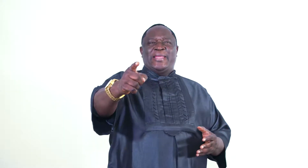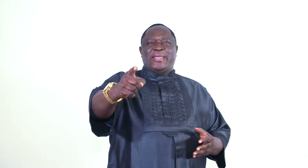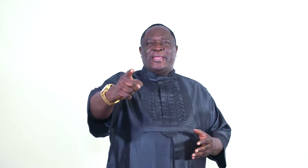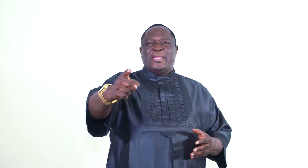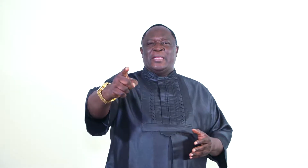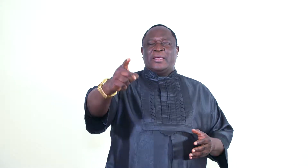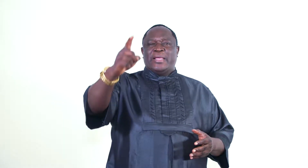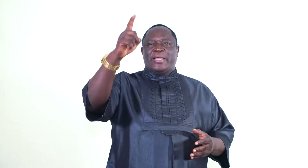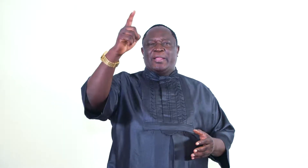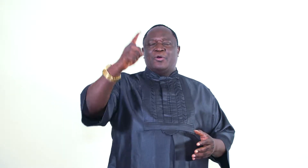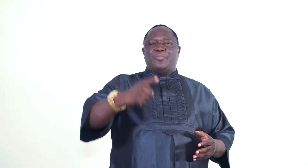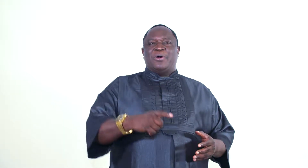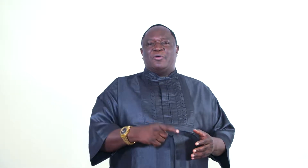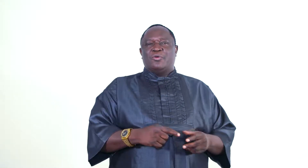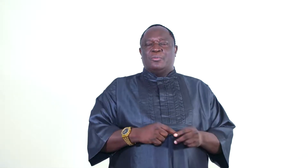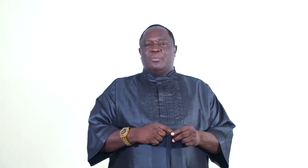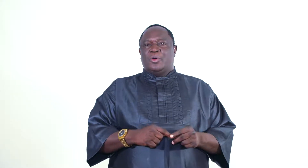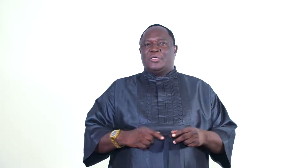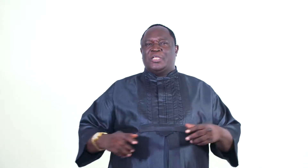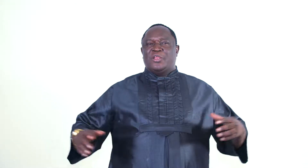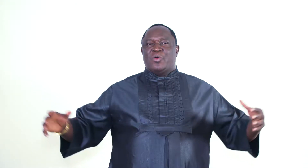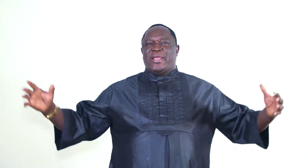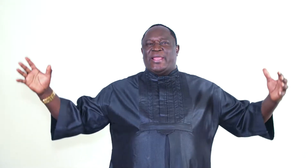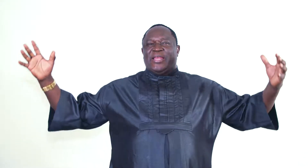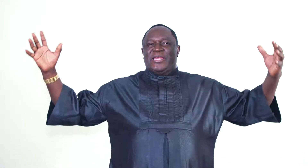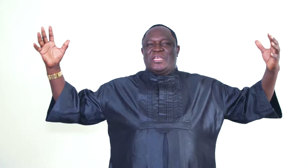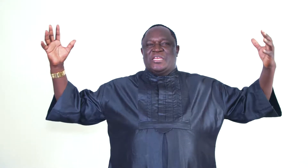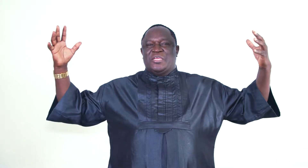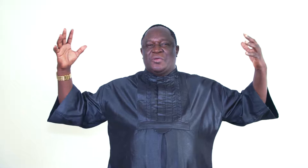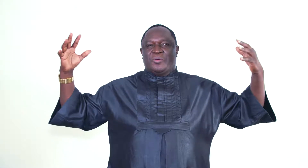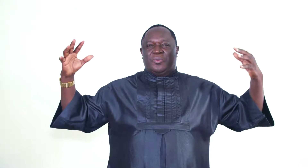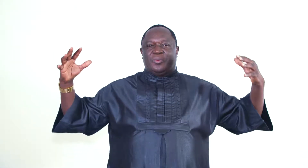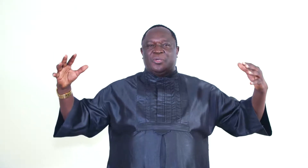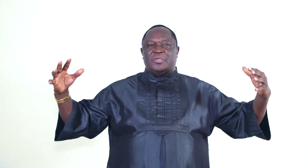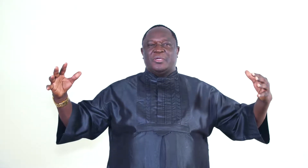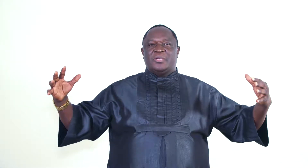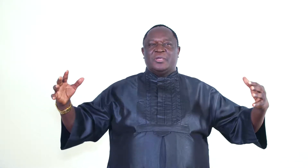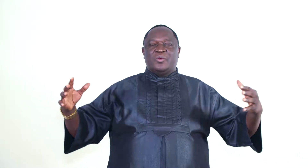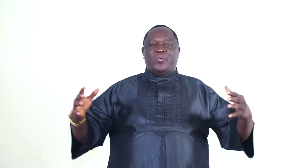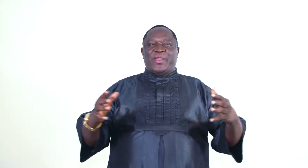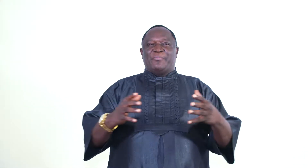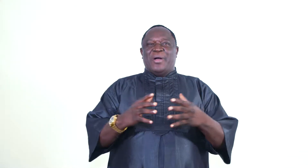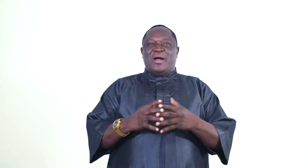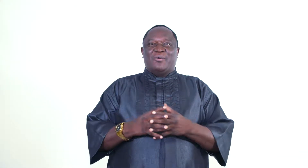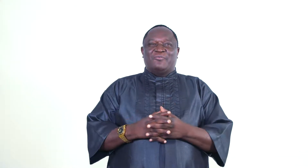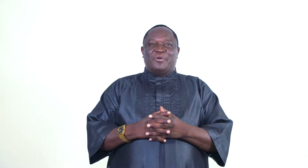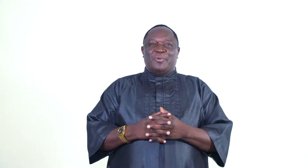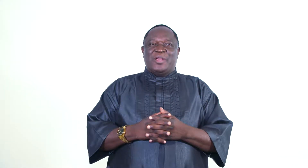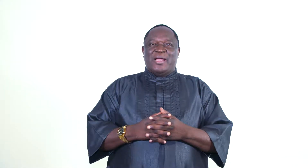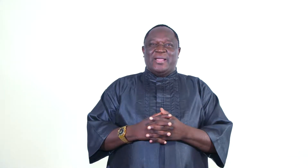in the upper room until you are endued with power from on high.